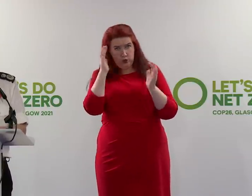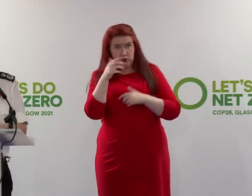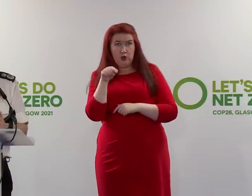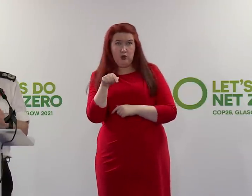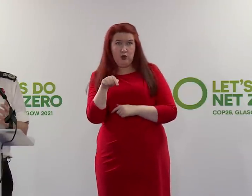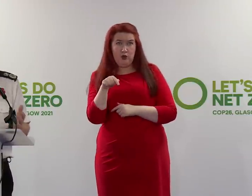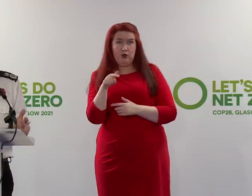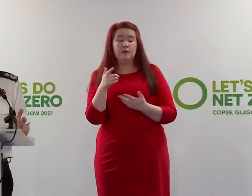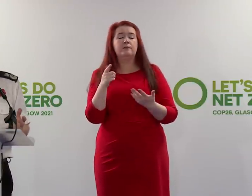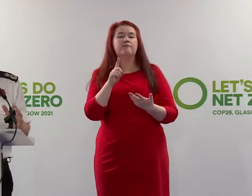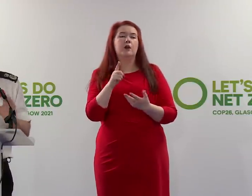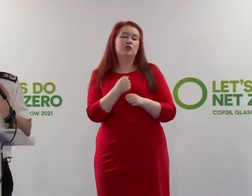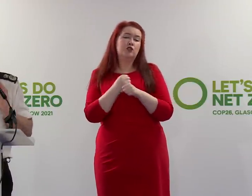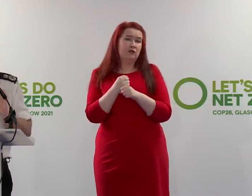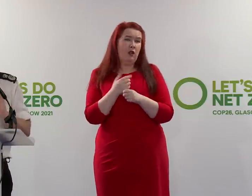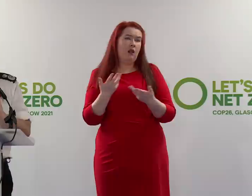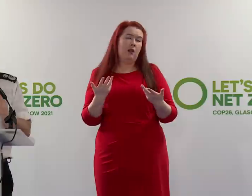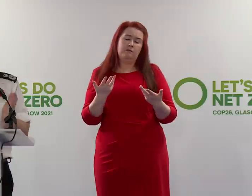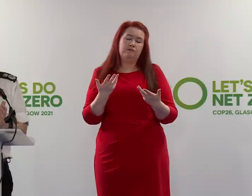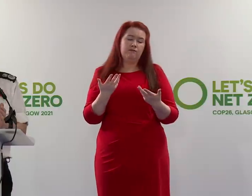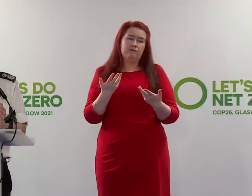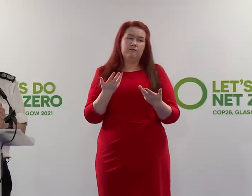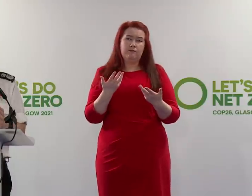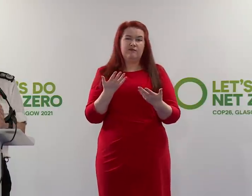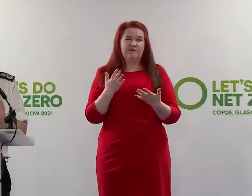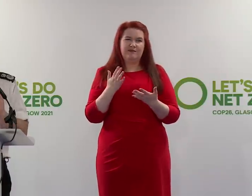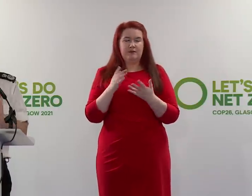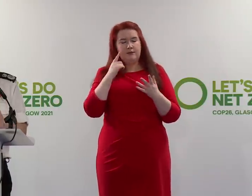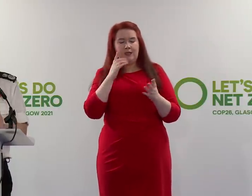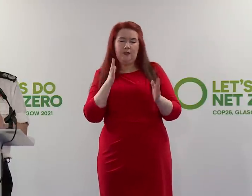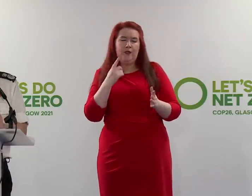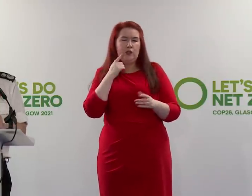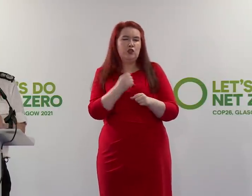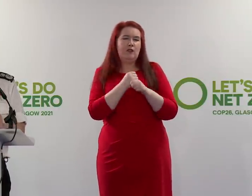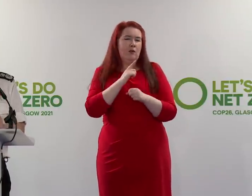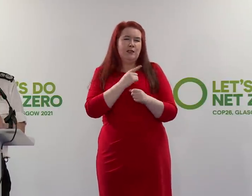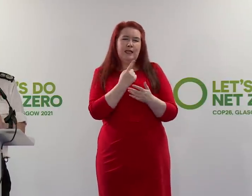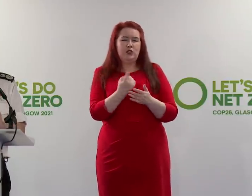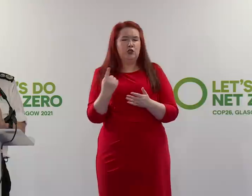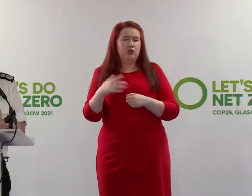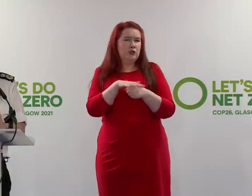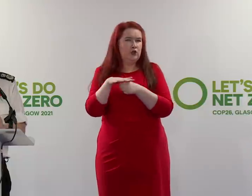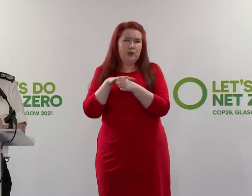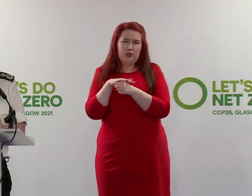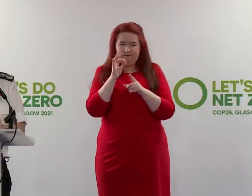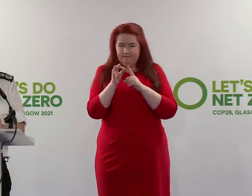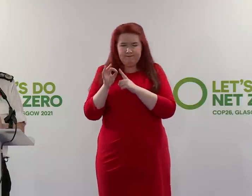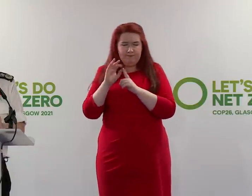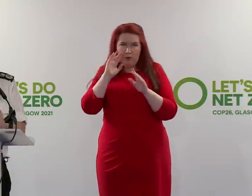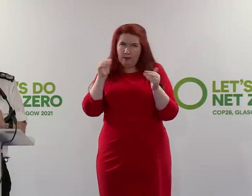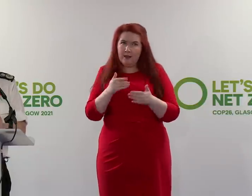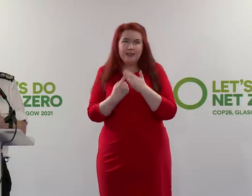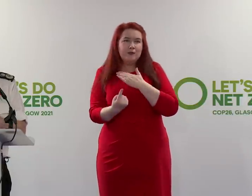account. But in general terms, and again, this has to be in the generality because every set of circumstances will be looked at individually